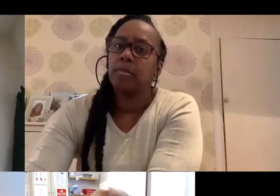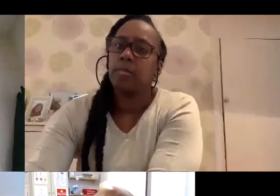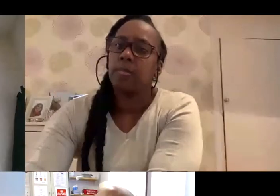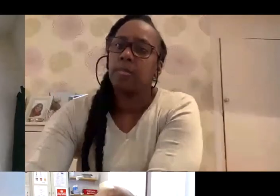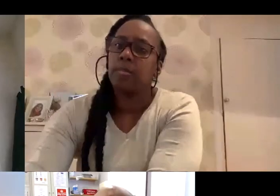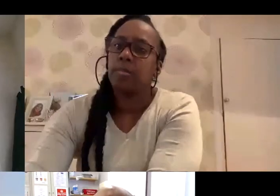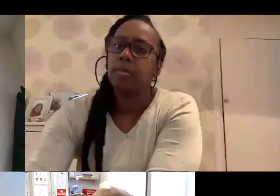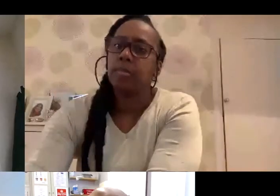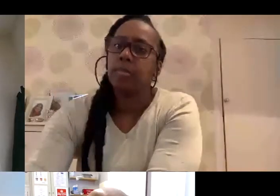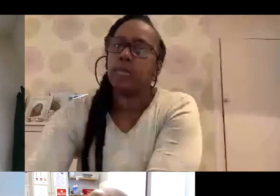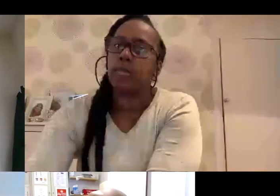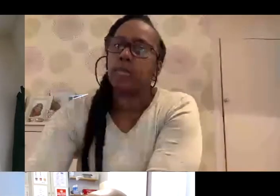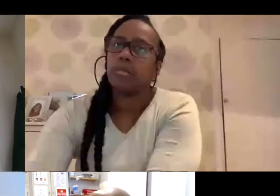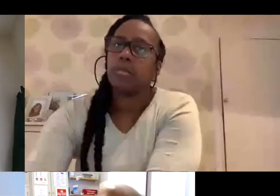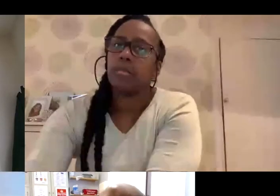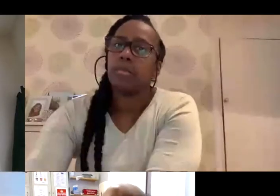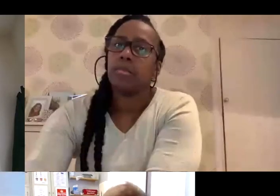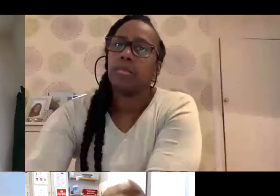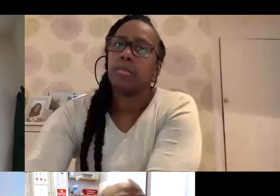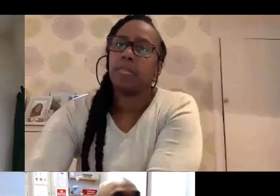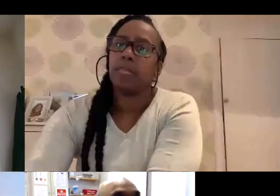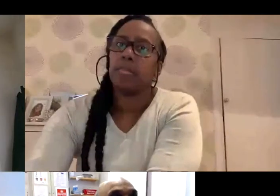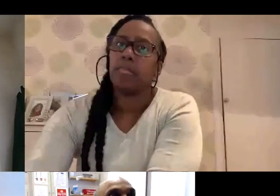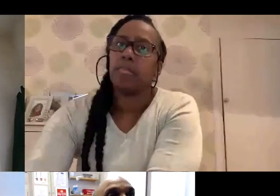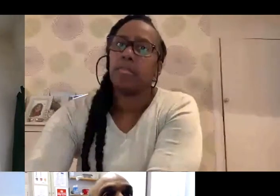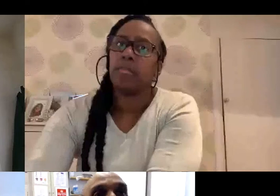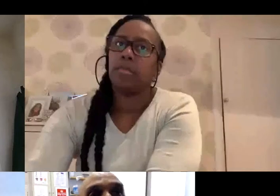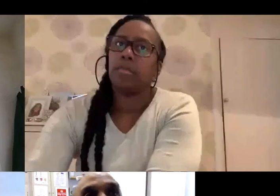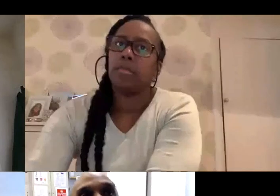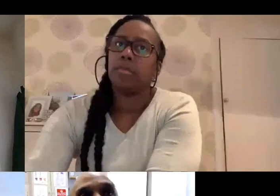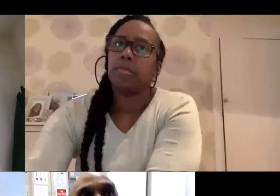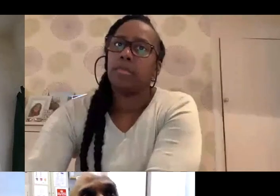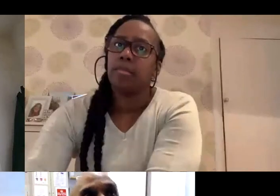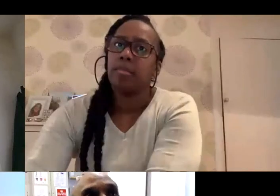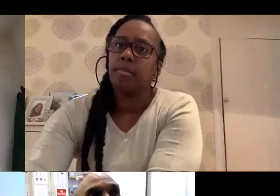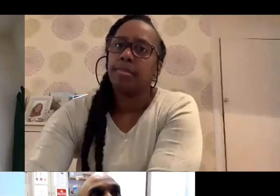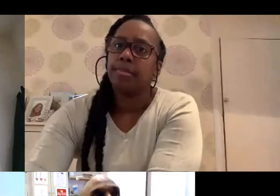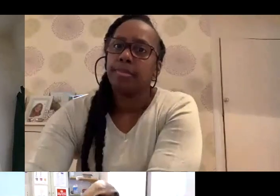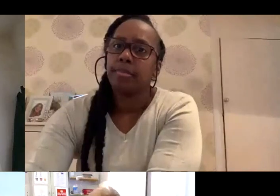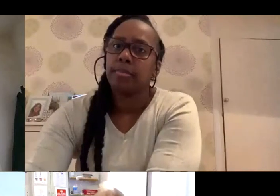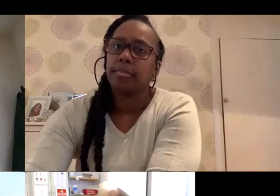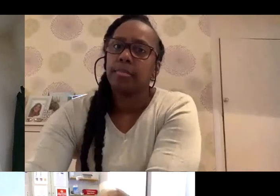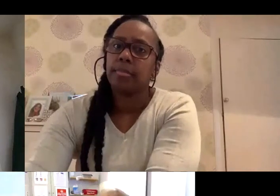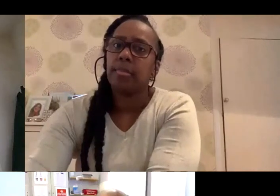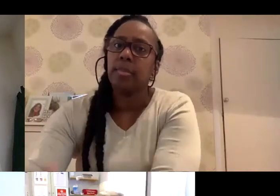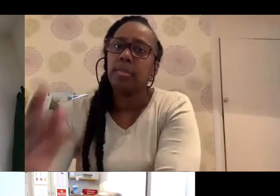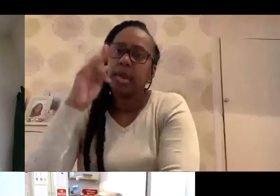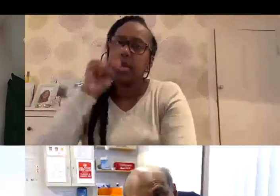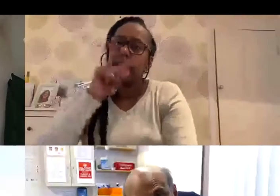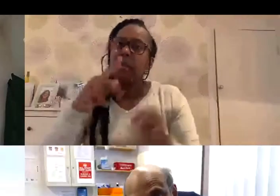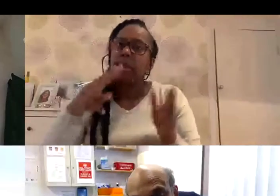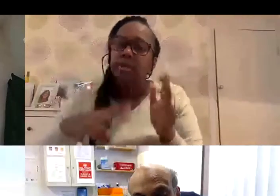Okay, hello everybody. My name is Sedina Agama. I'm the chief pharmacist for the borough of Merton. I've worked in Merton